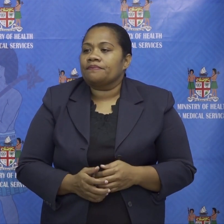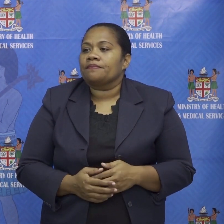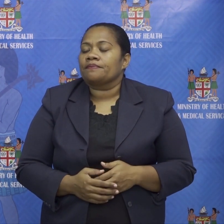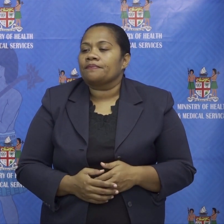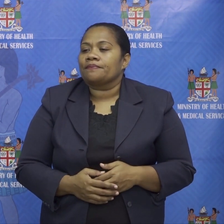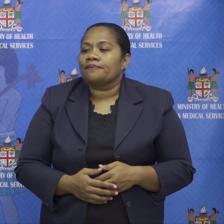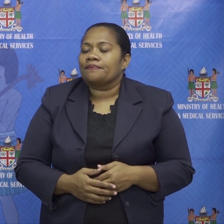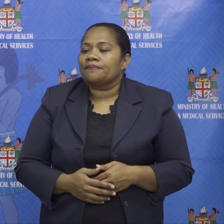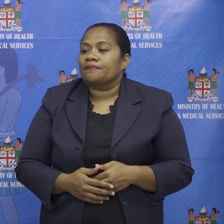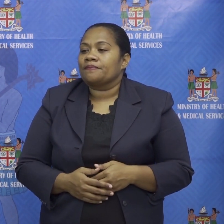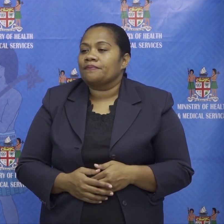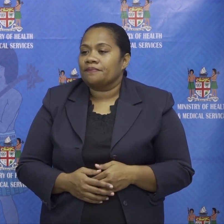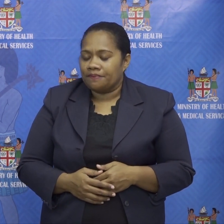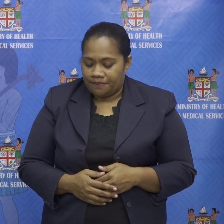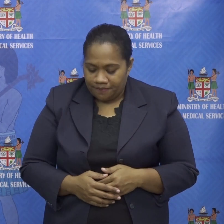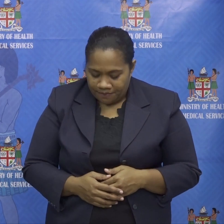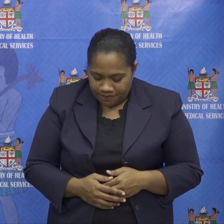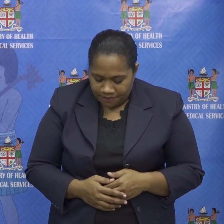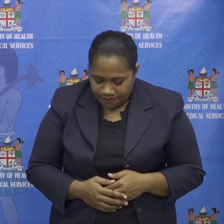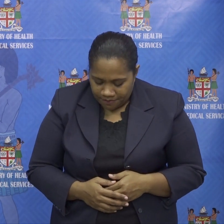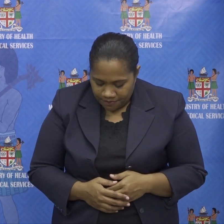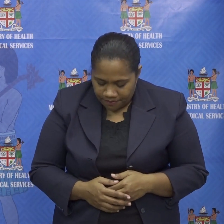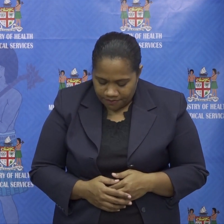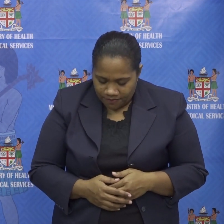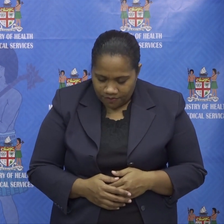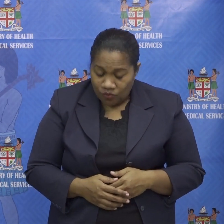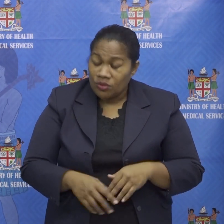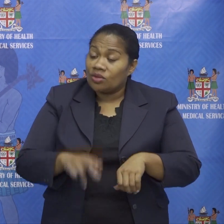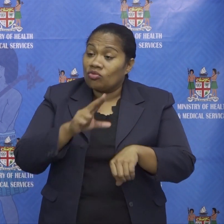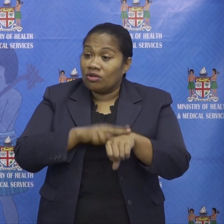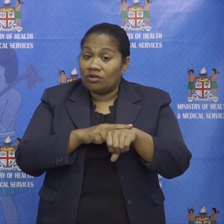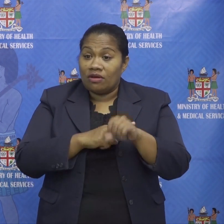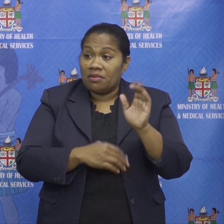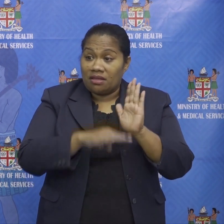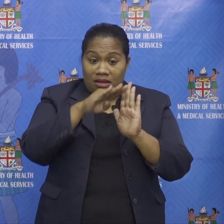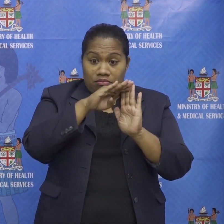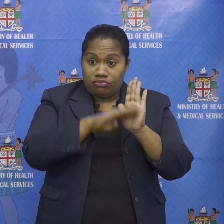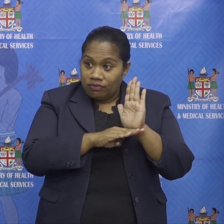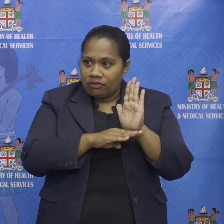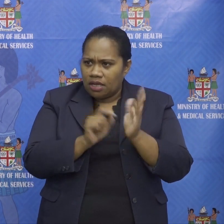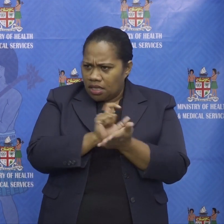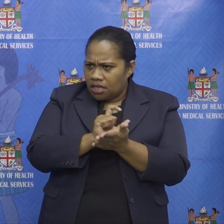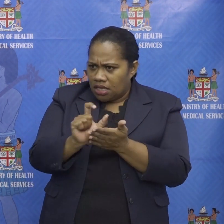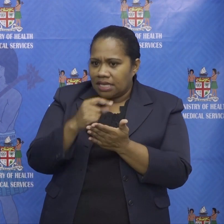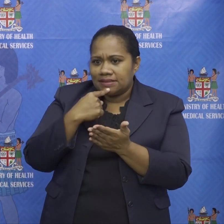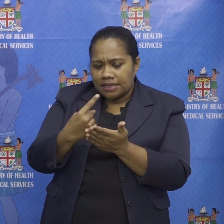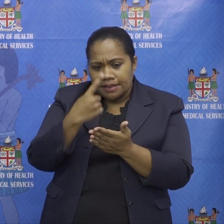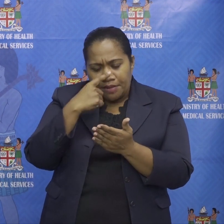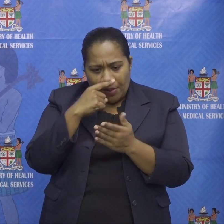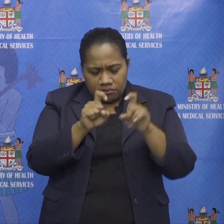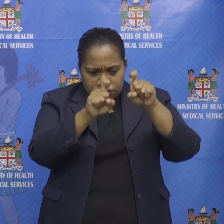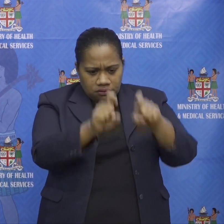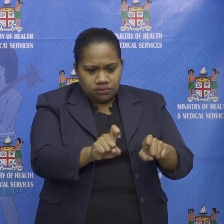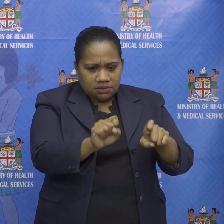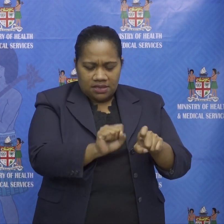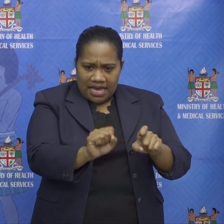dr fong the gazette is clear it clearly states that people need to remain within their containment area and must